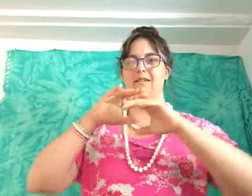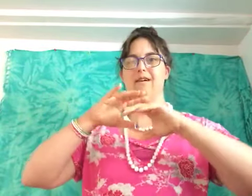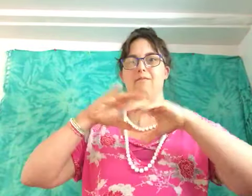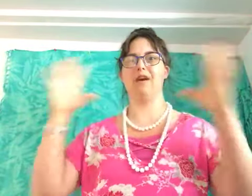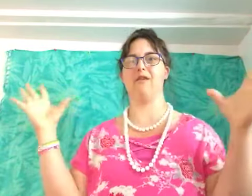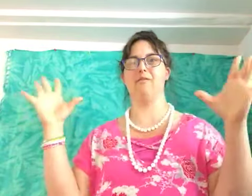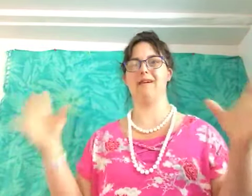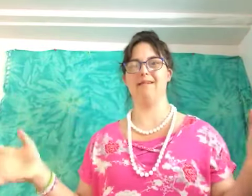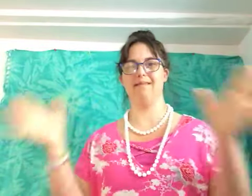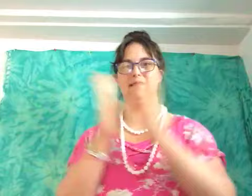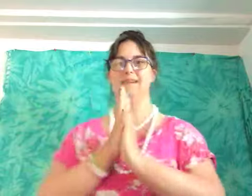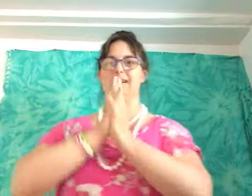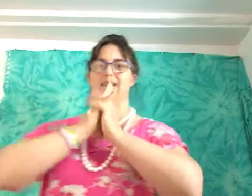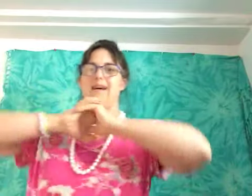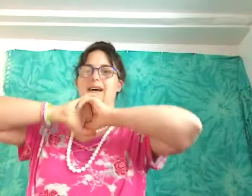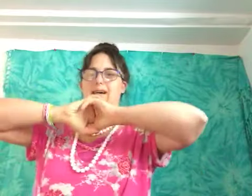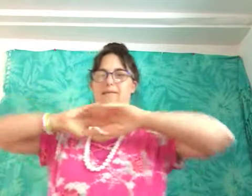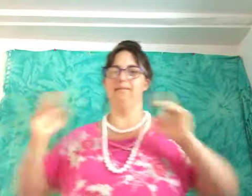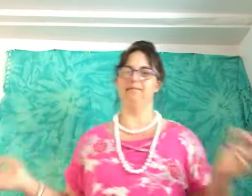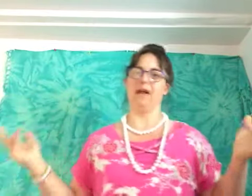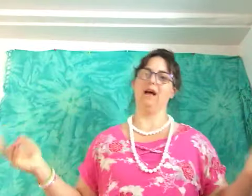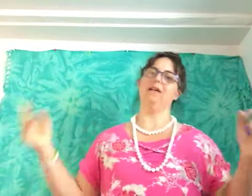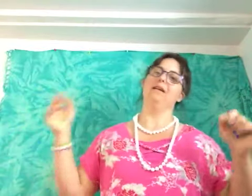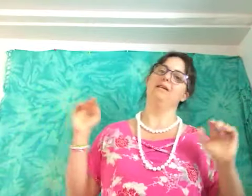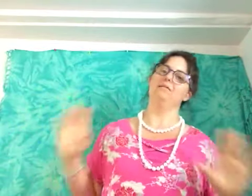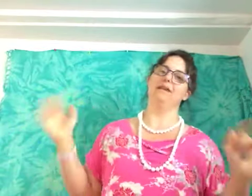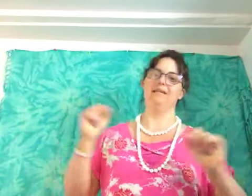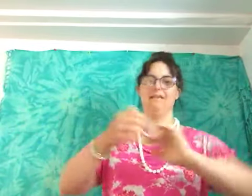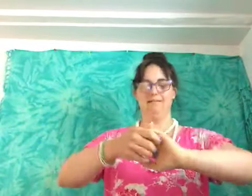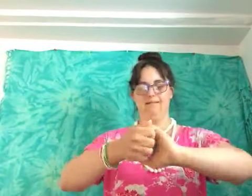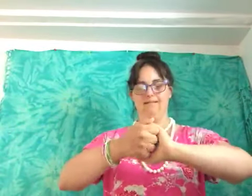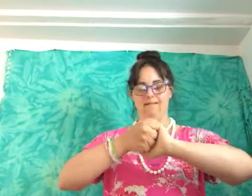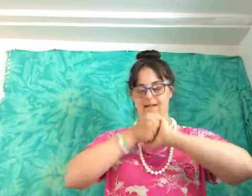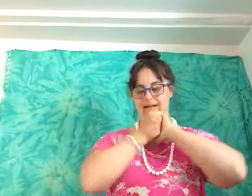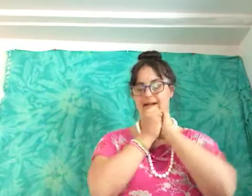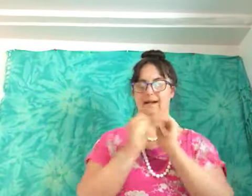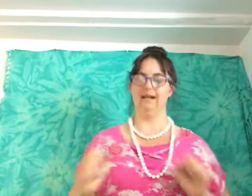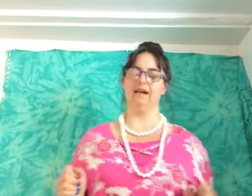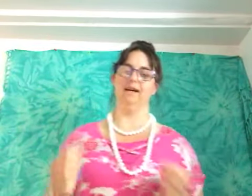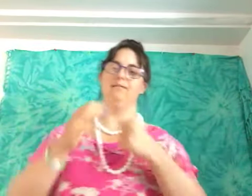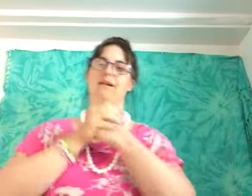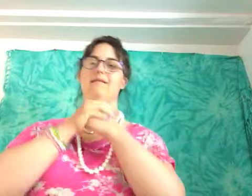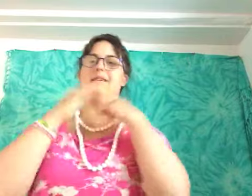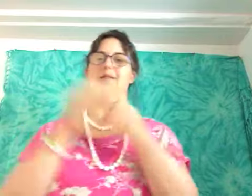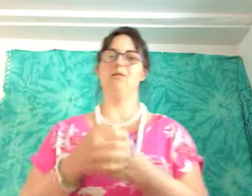channel because because it because if you